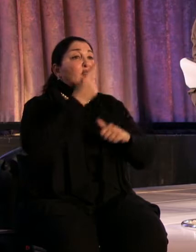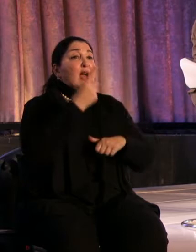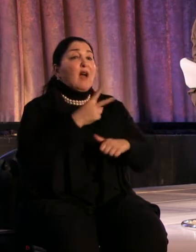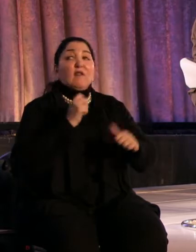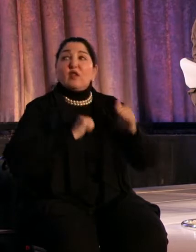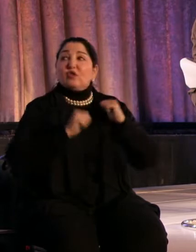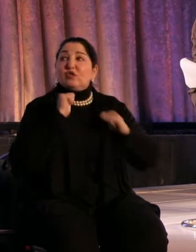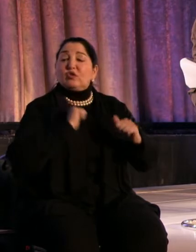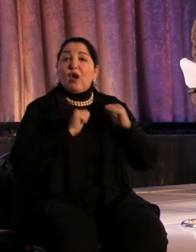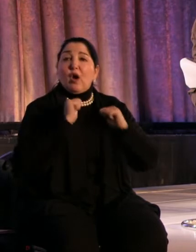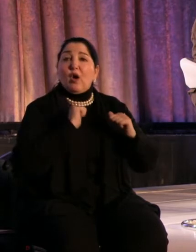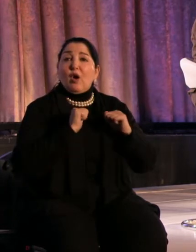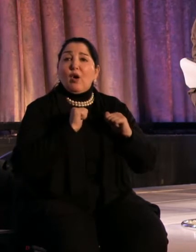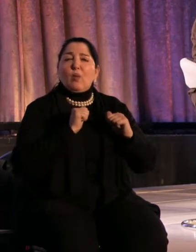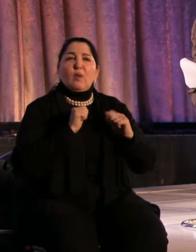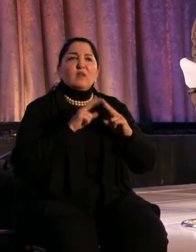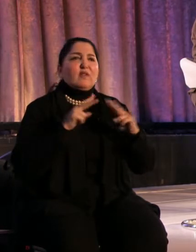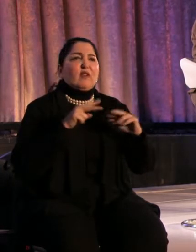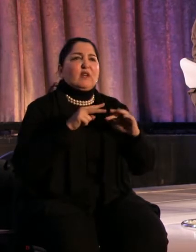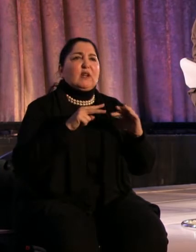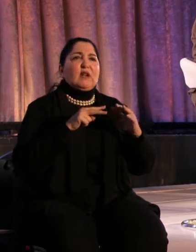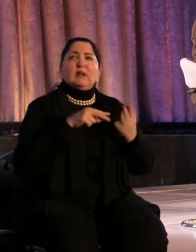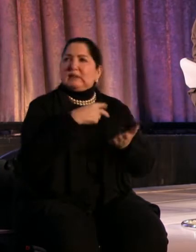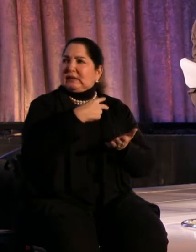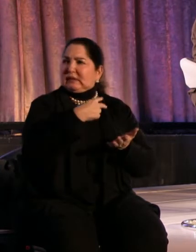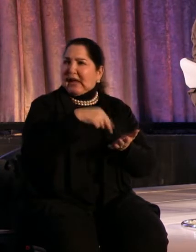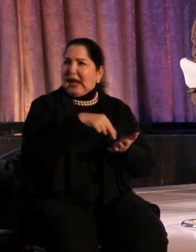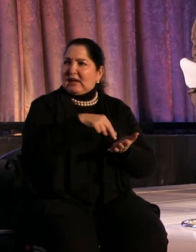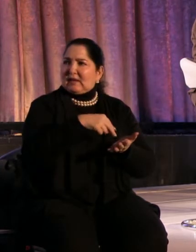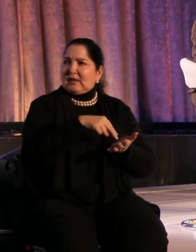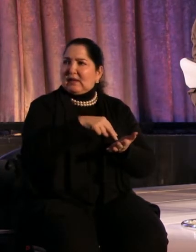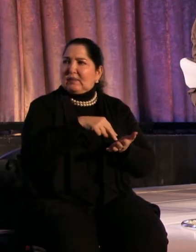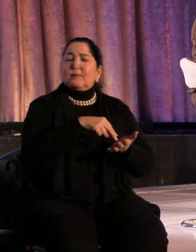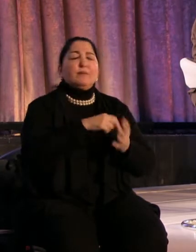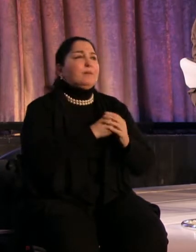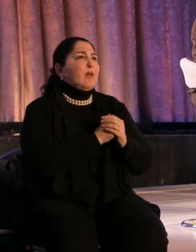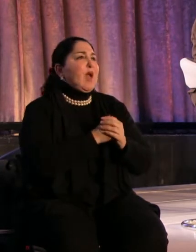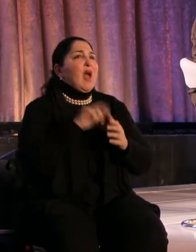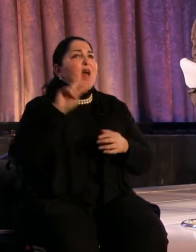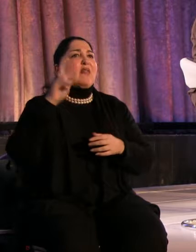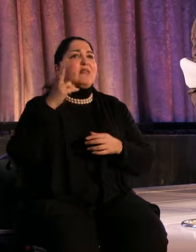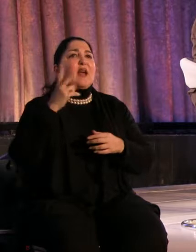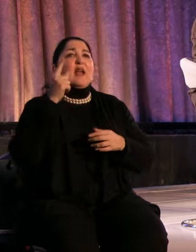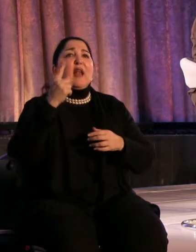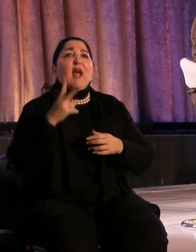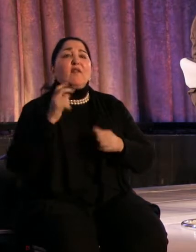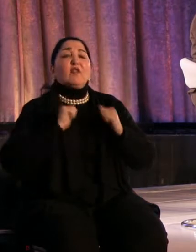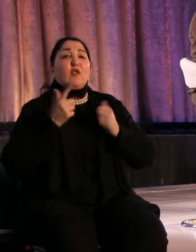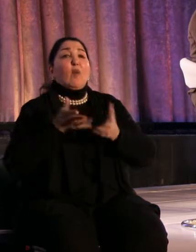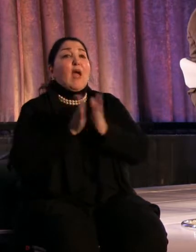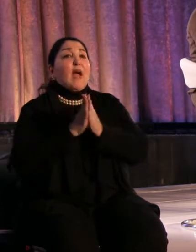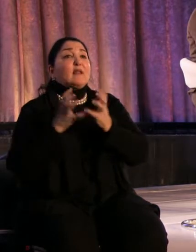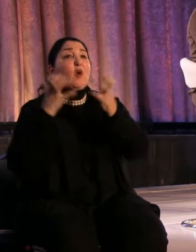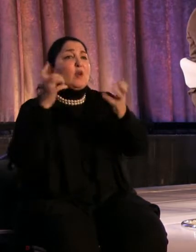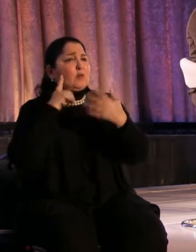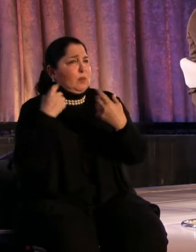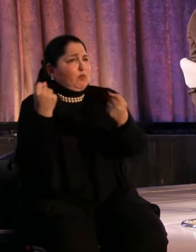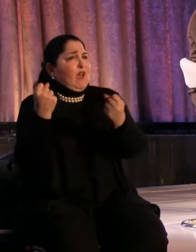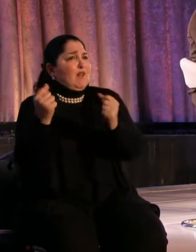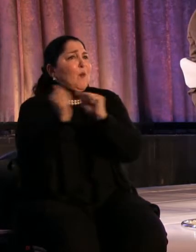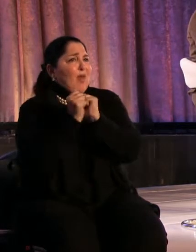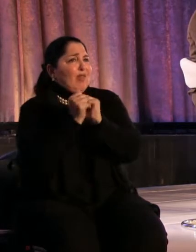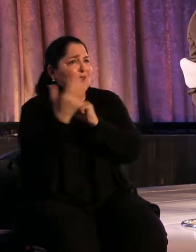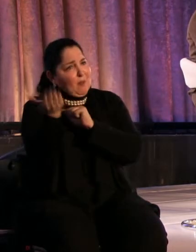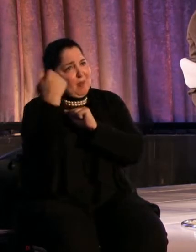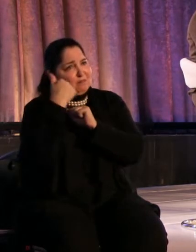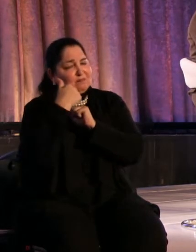dancey. The second half of the show, we asked the audience to be very brave with us. And there was one man in the